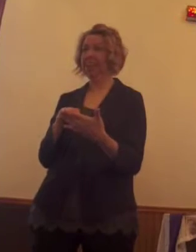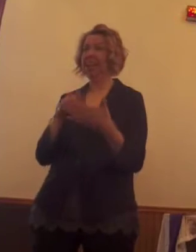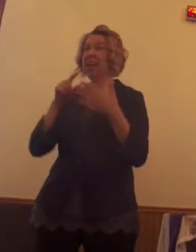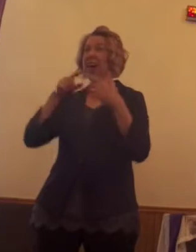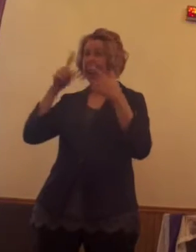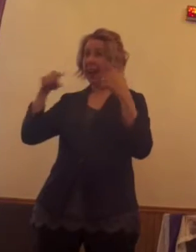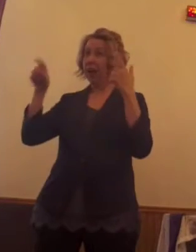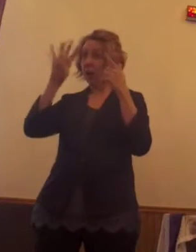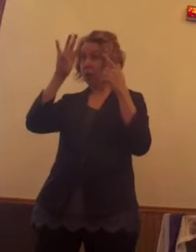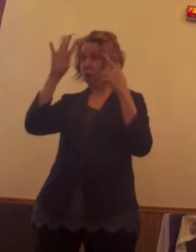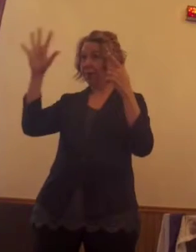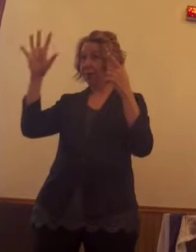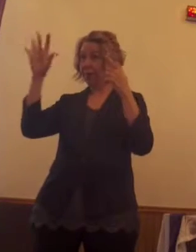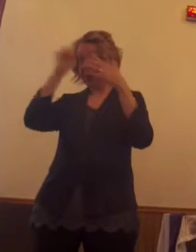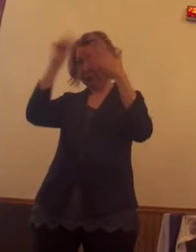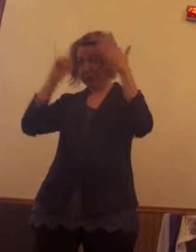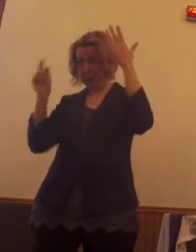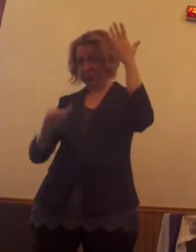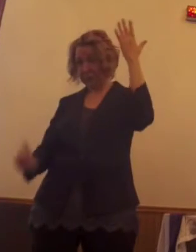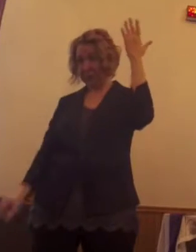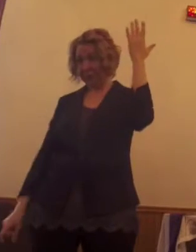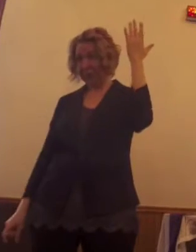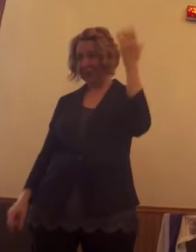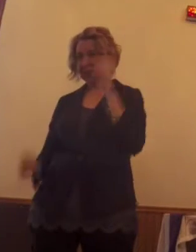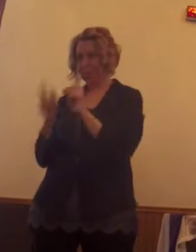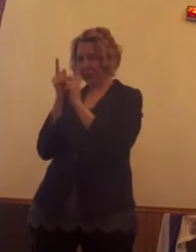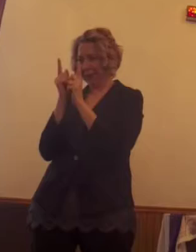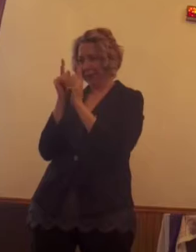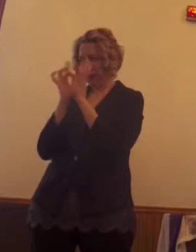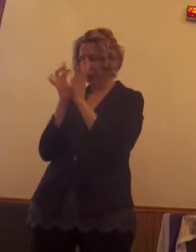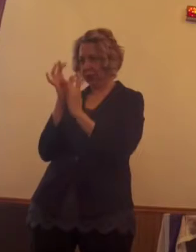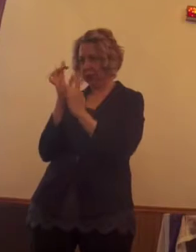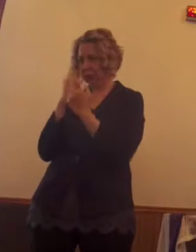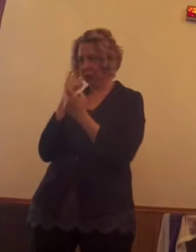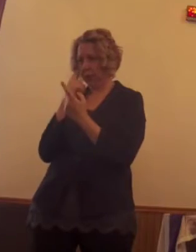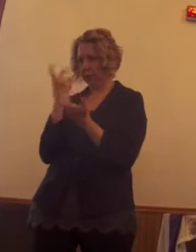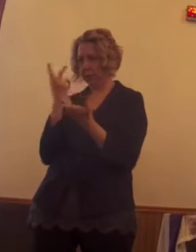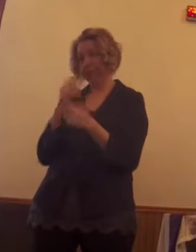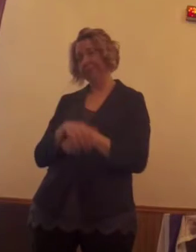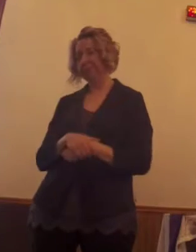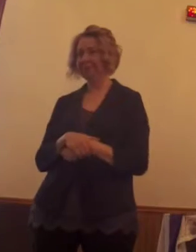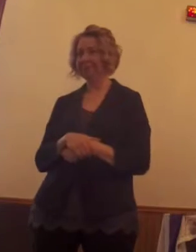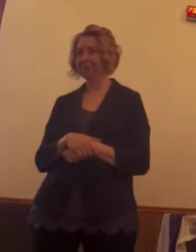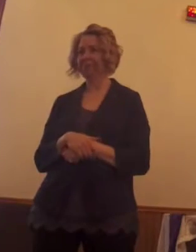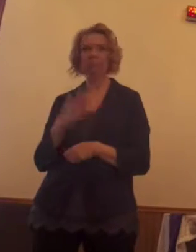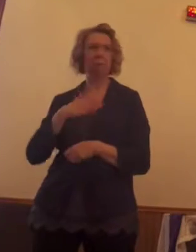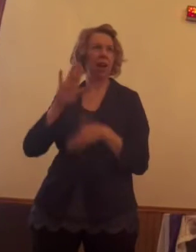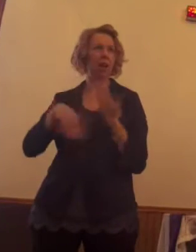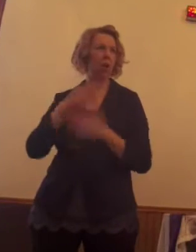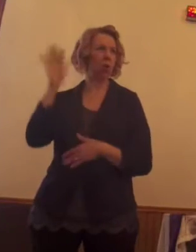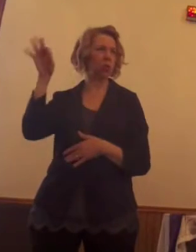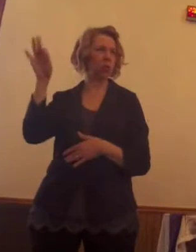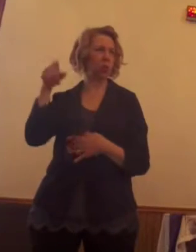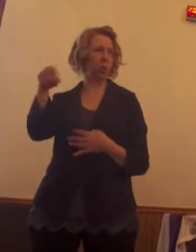to read and he gets the shortest one, a little snippet in there. That could have been my whole sermon this morning.